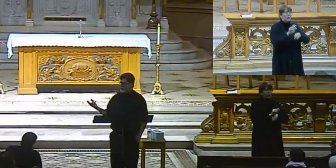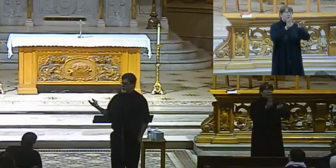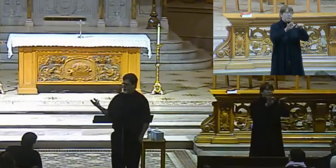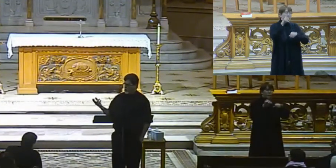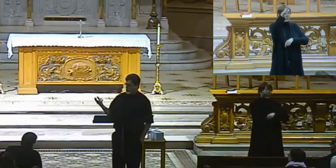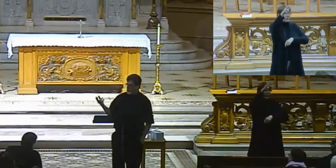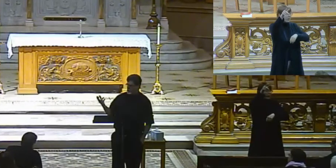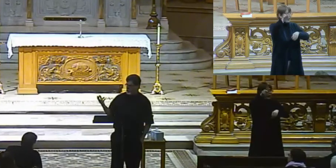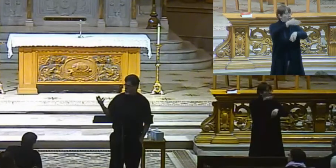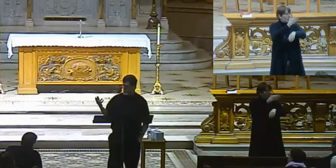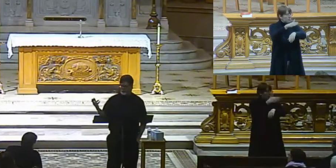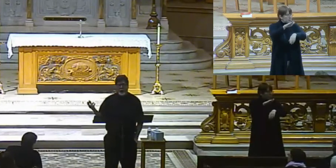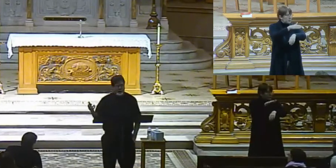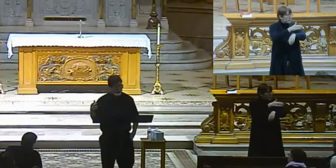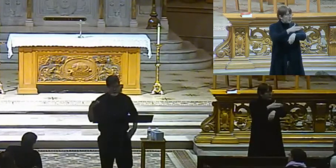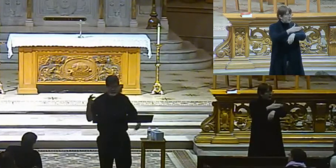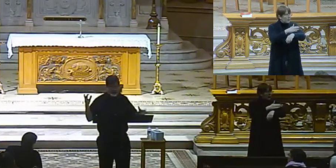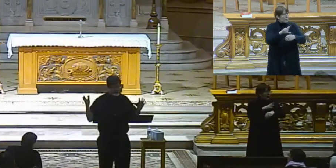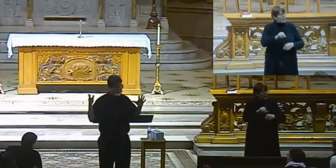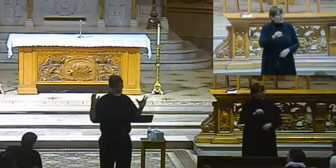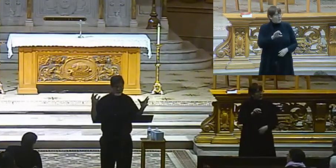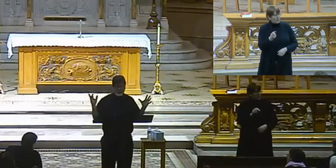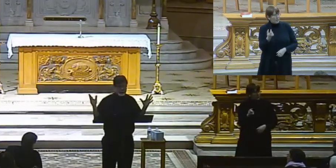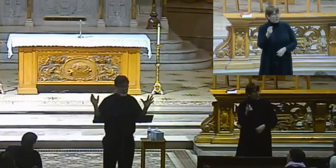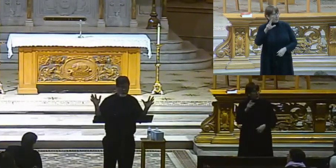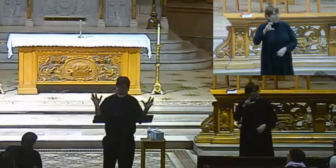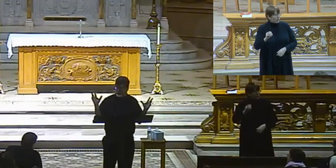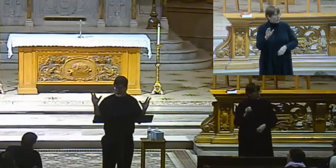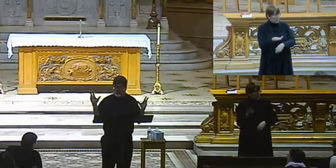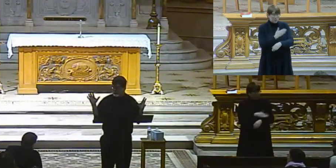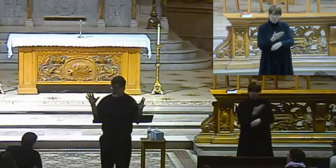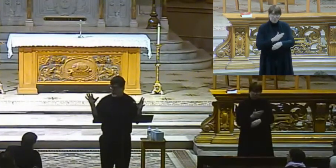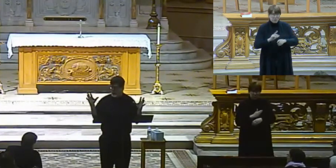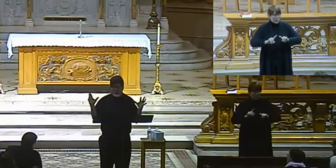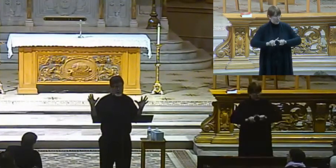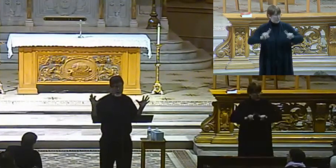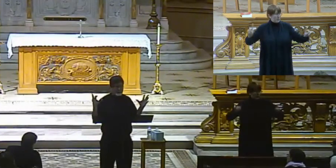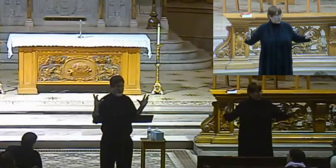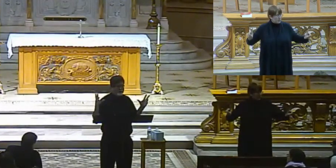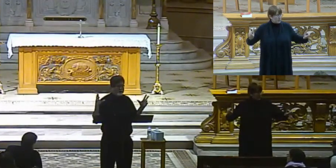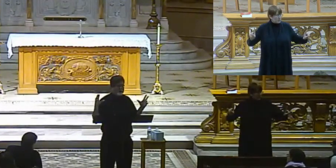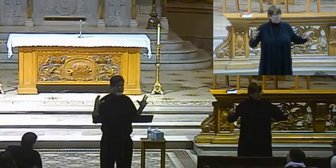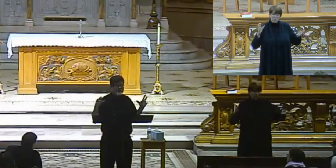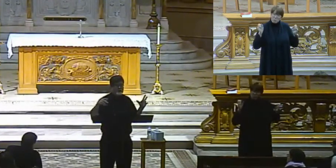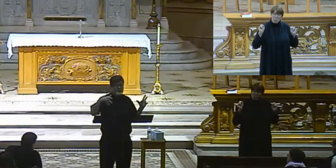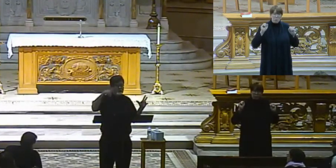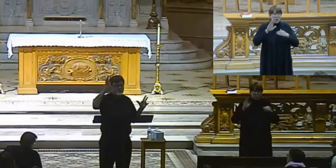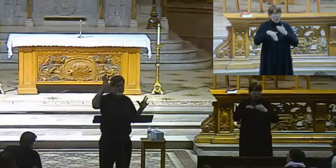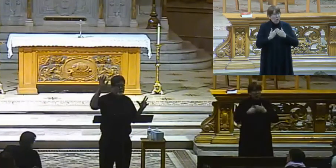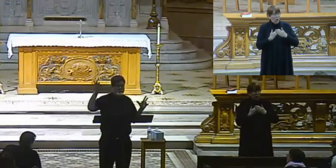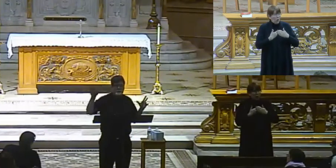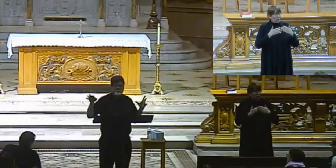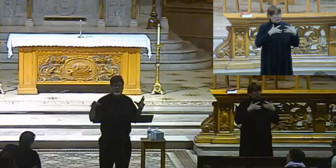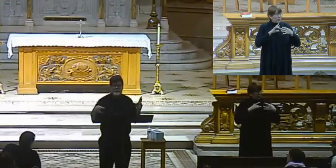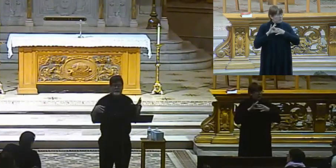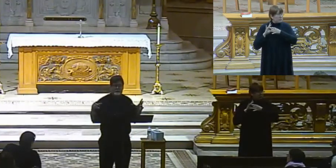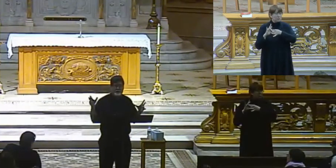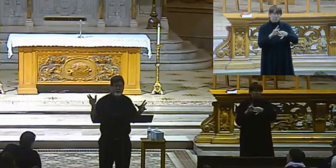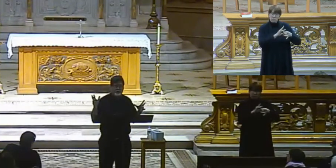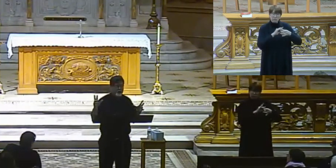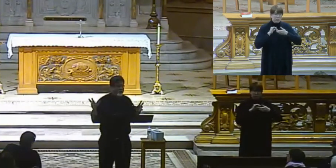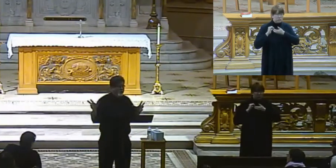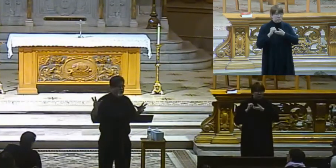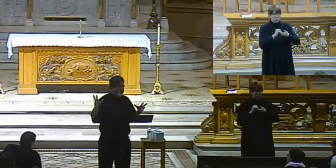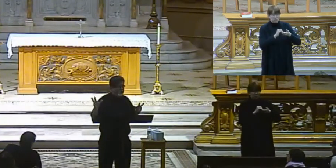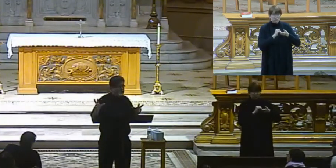contemporary group. Now, everybody seems to get along here, all right? I'm not, I know you who are in the groups and stuff can